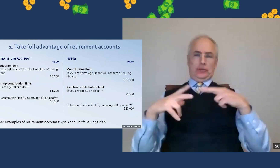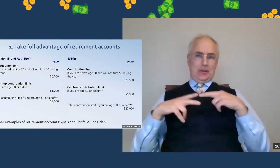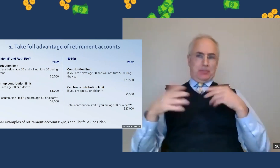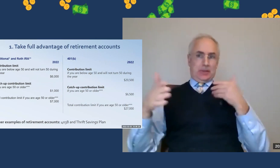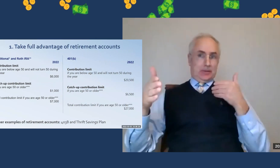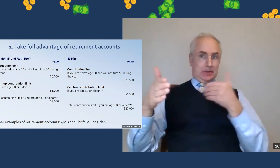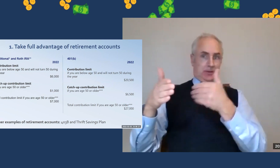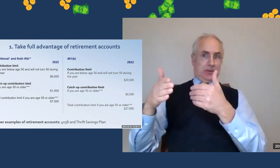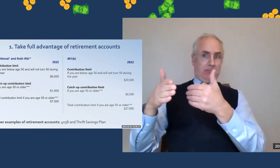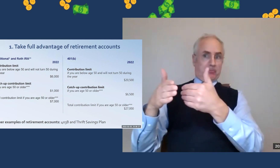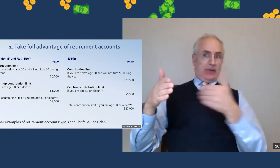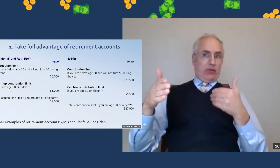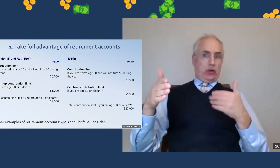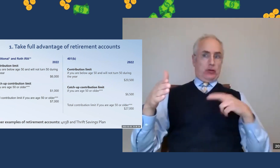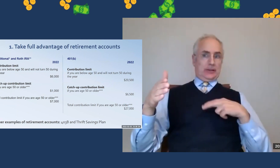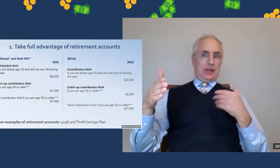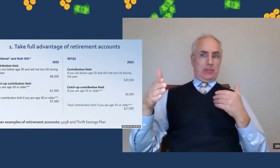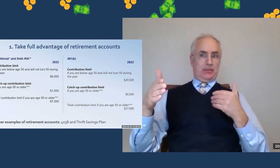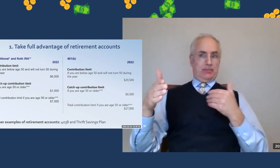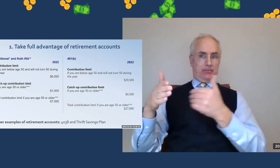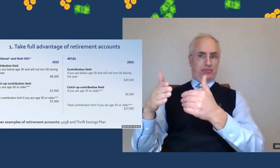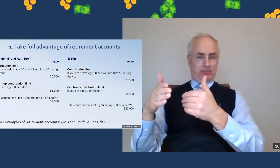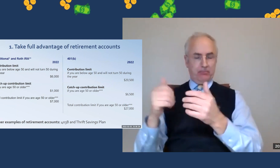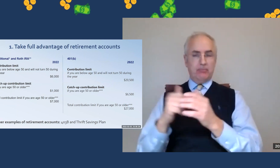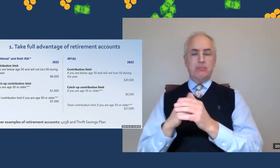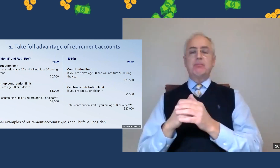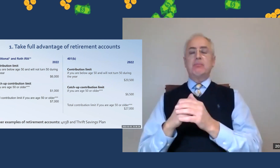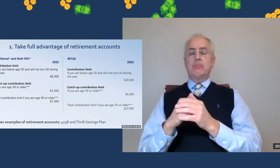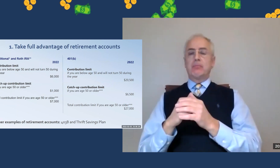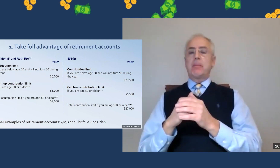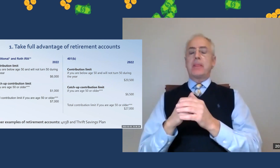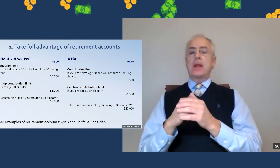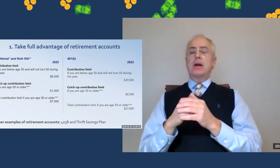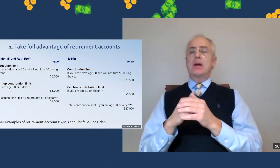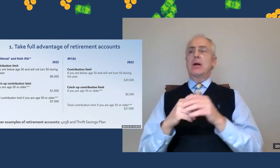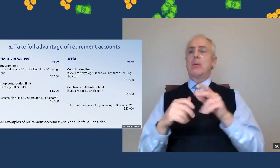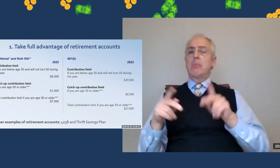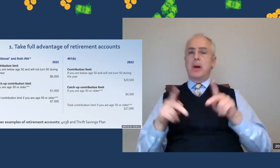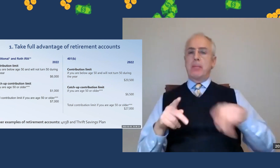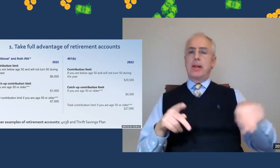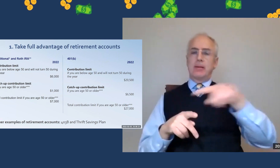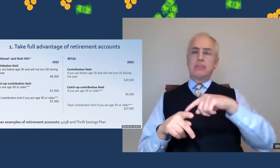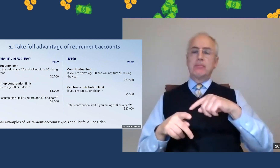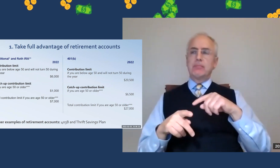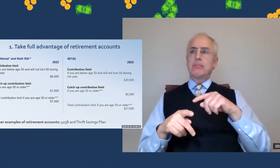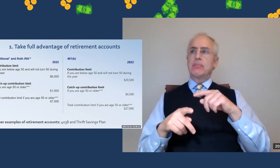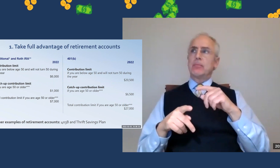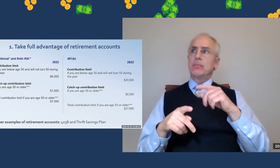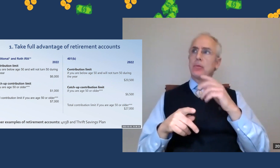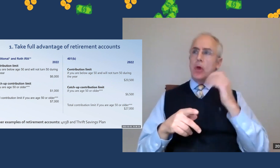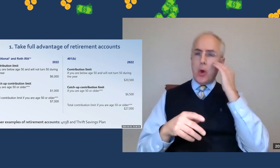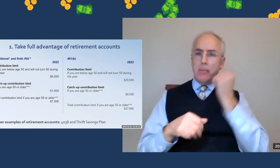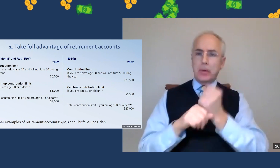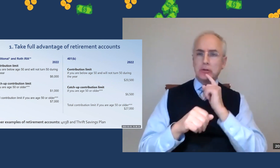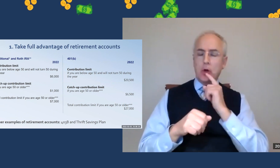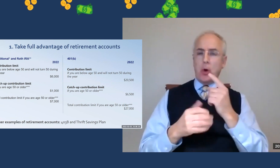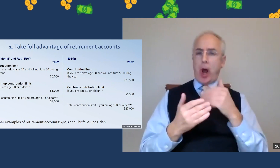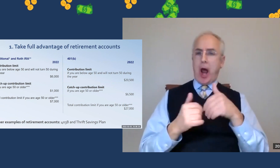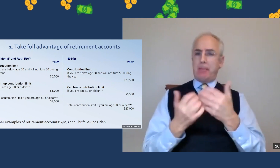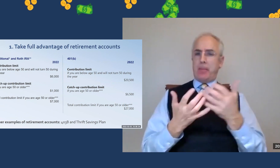So first of all, as retirement and as it grows ever closer, before that we want to just cover some basics.